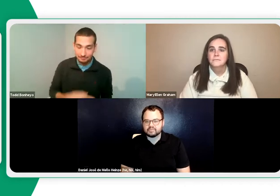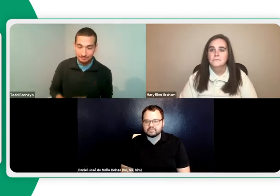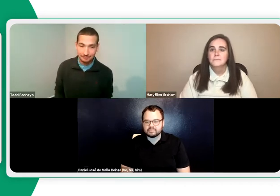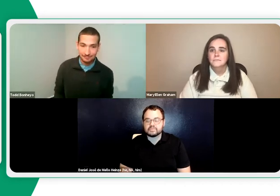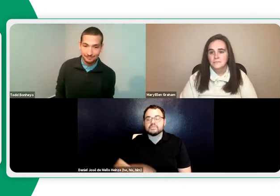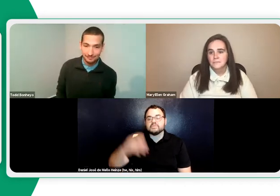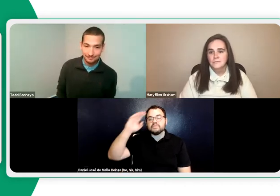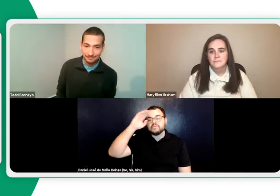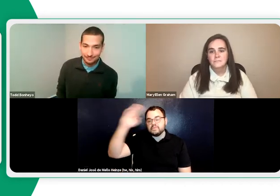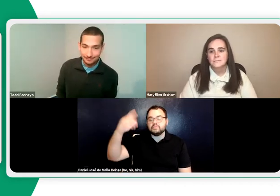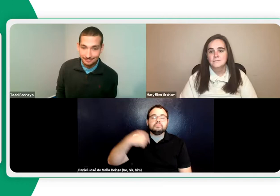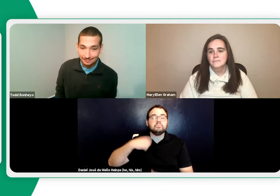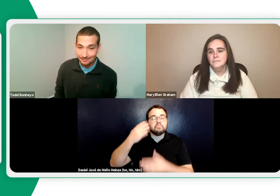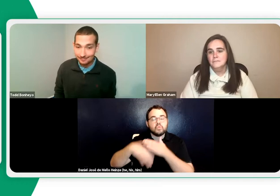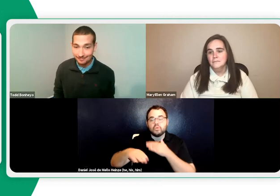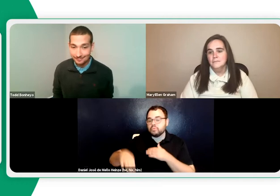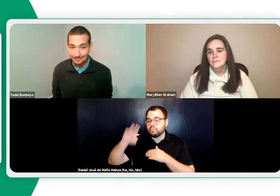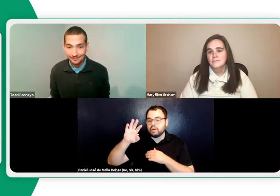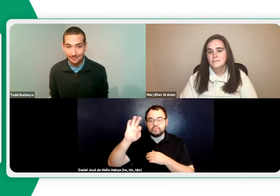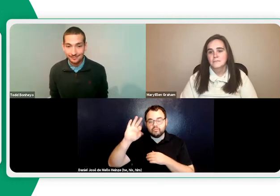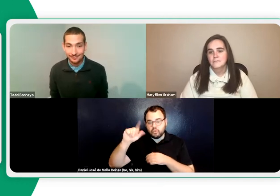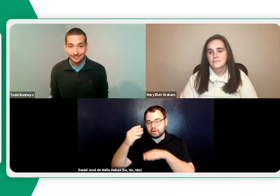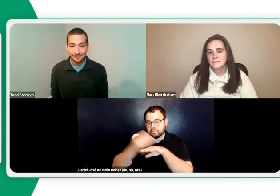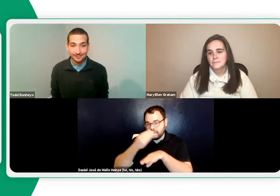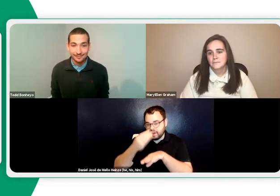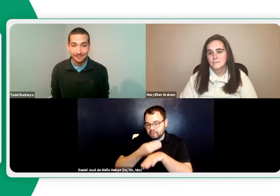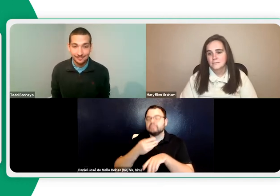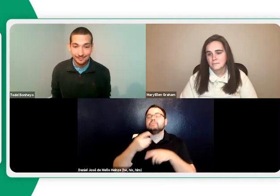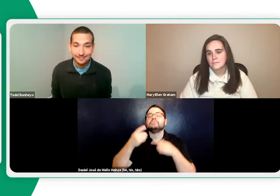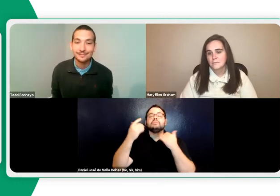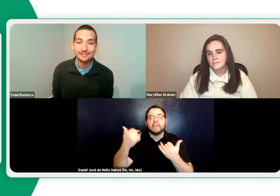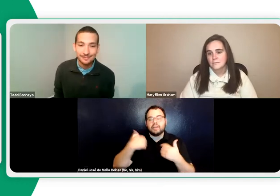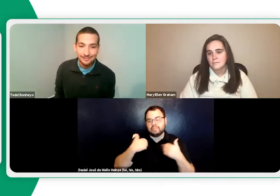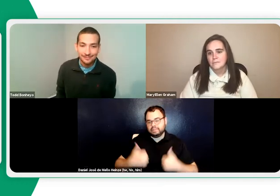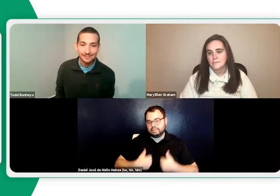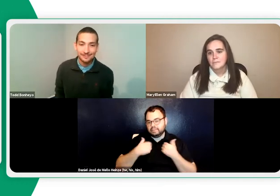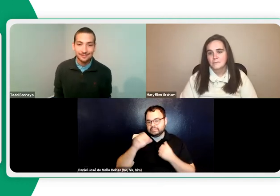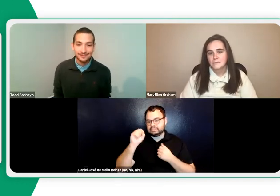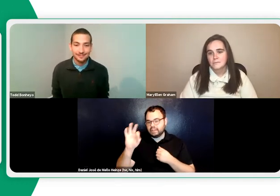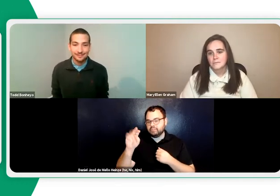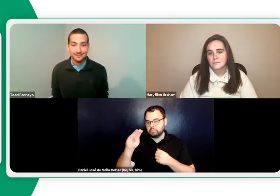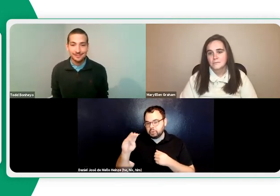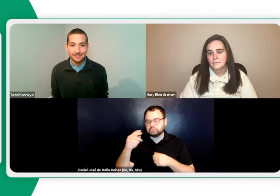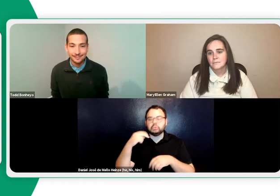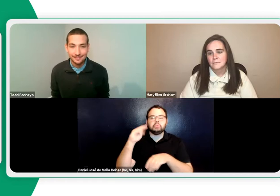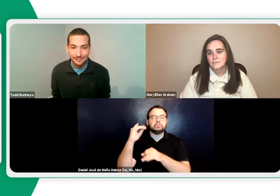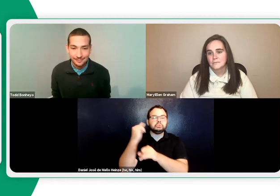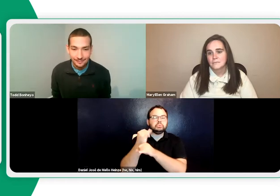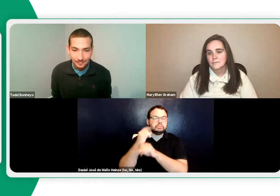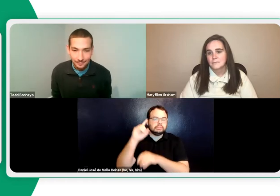yourself, a little bit of background, if you don't mind, Daniel. Thank you. Hello. was born and raised in Miami, Florida. And I currently live in Santa Fe,